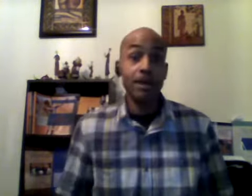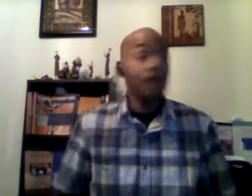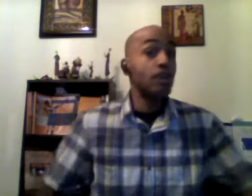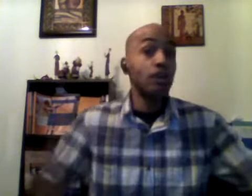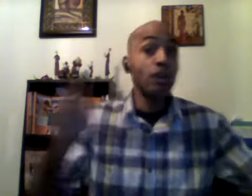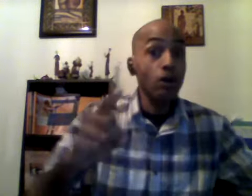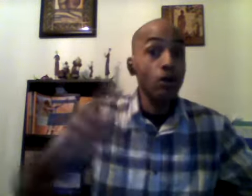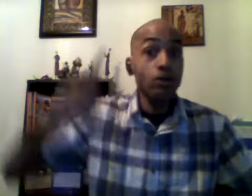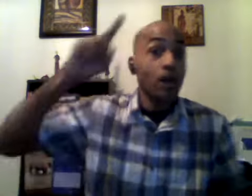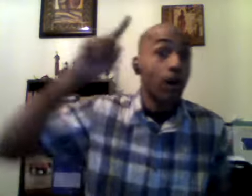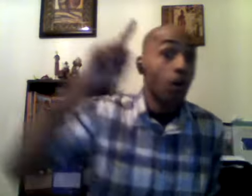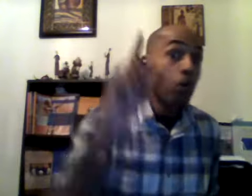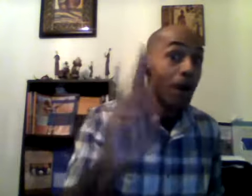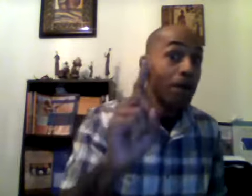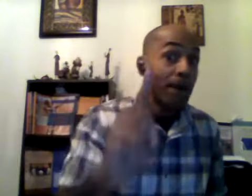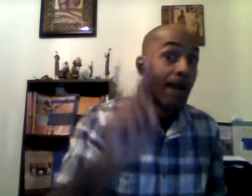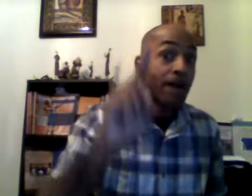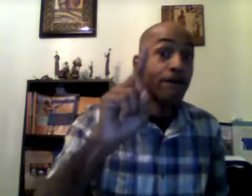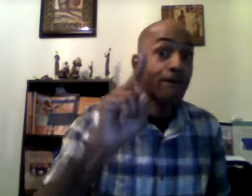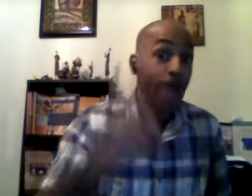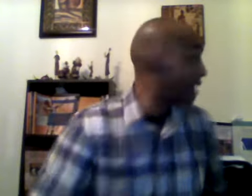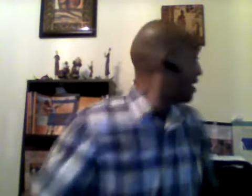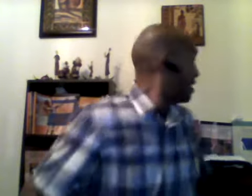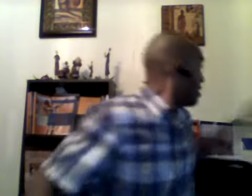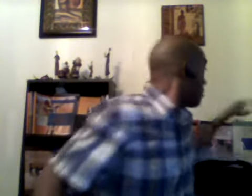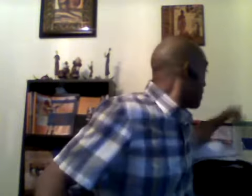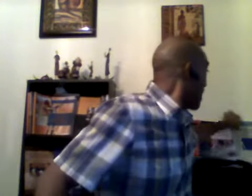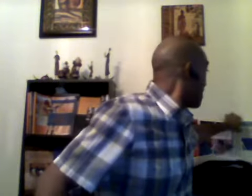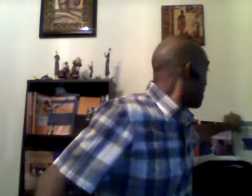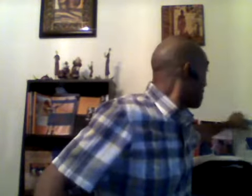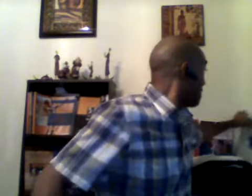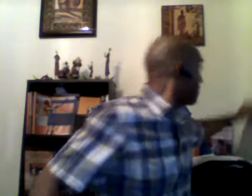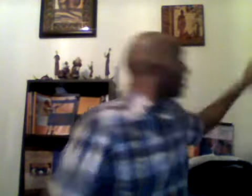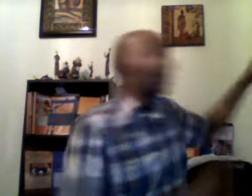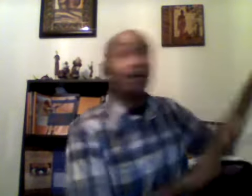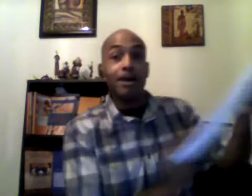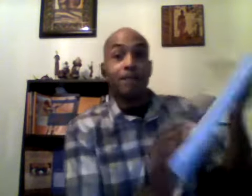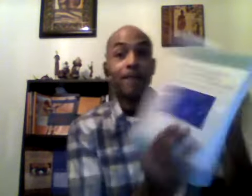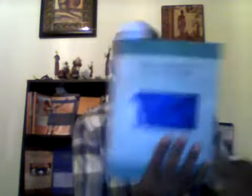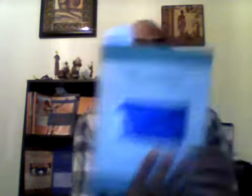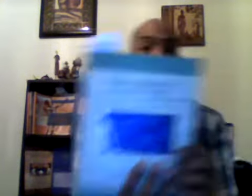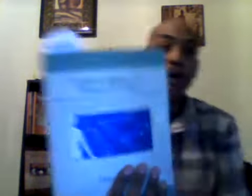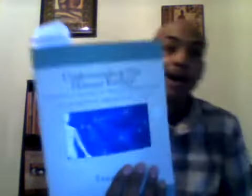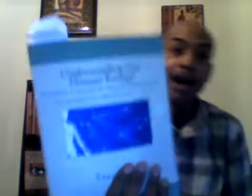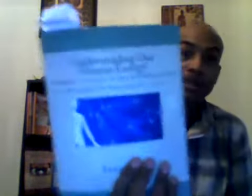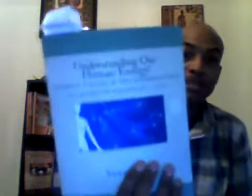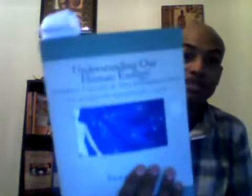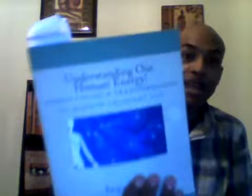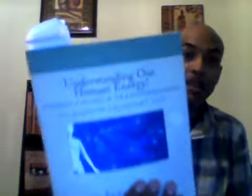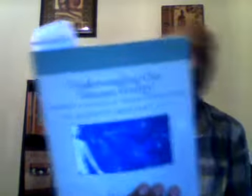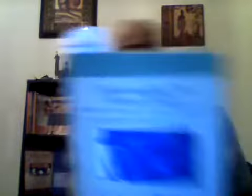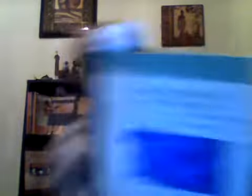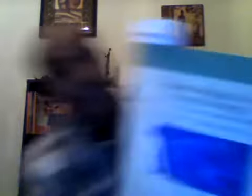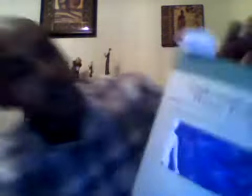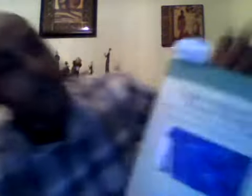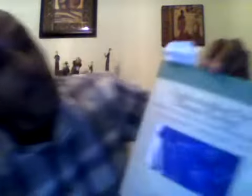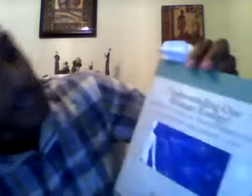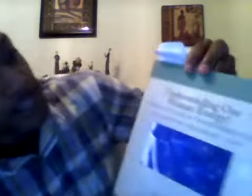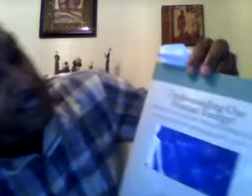to lose one pound of fat look we got another book man come on understanding the human energy